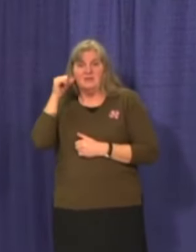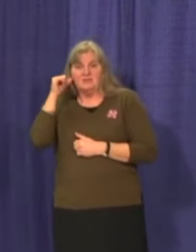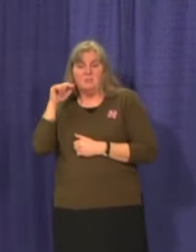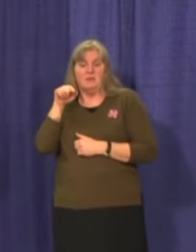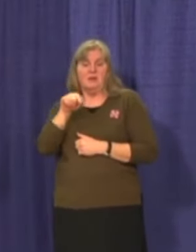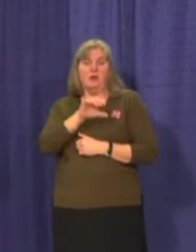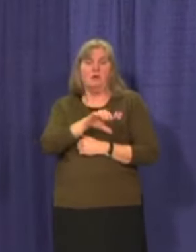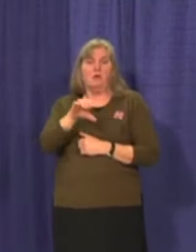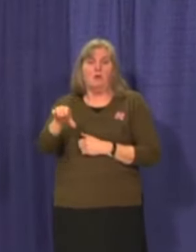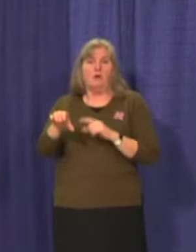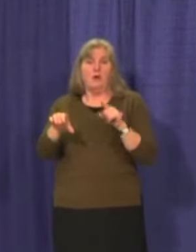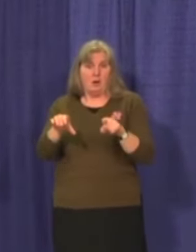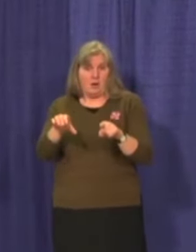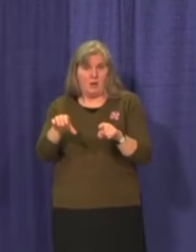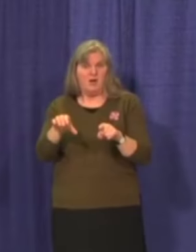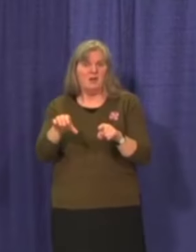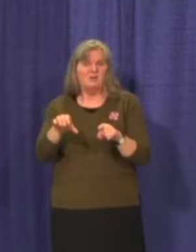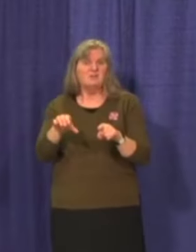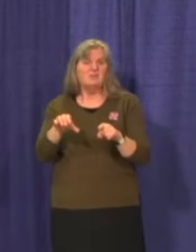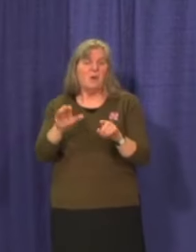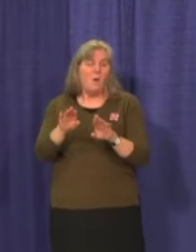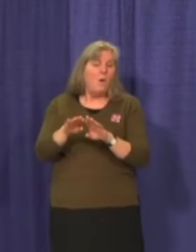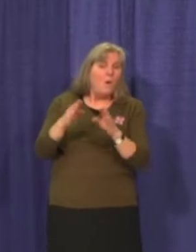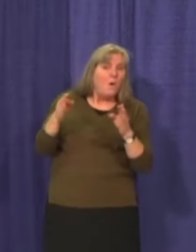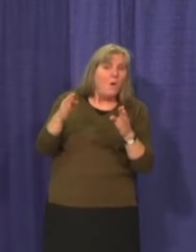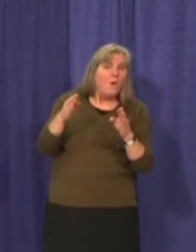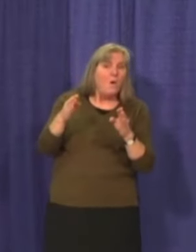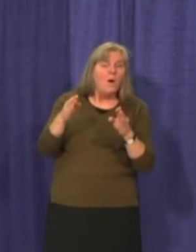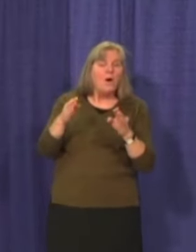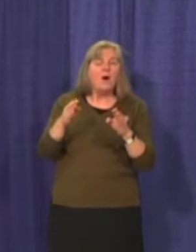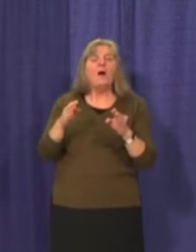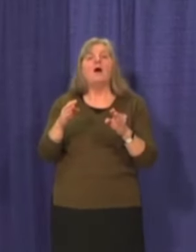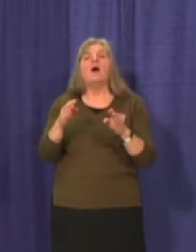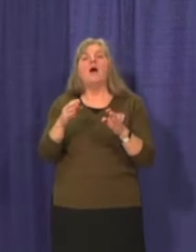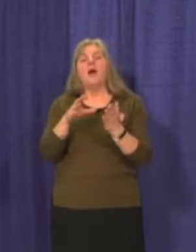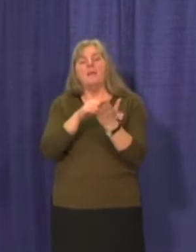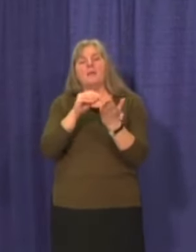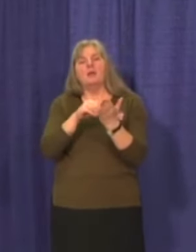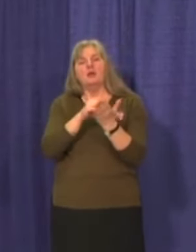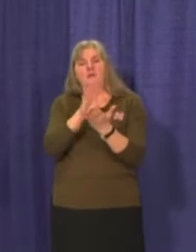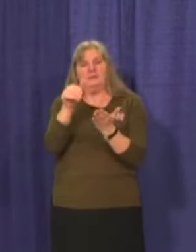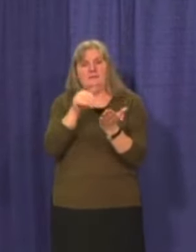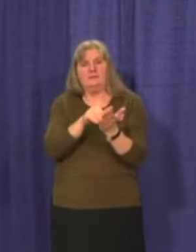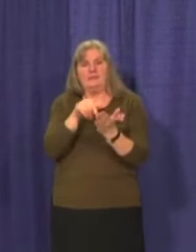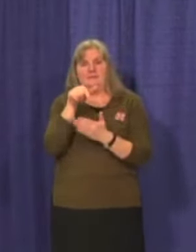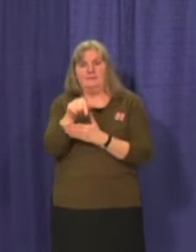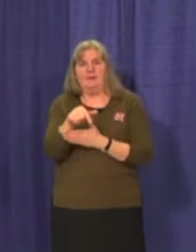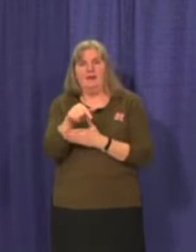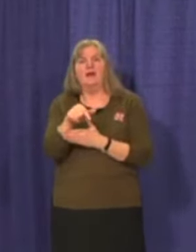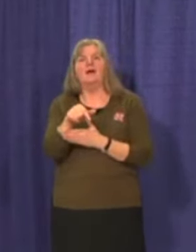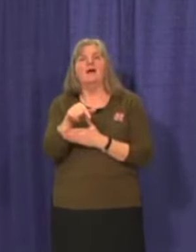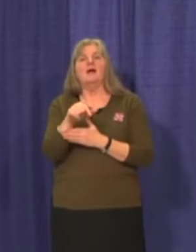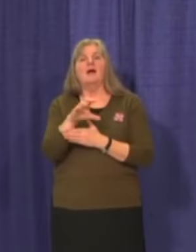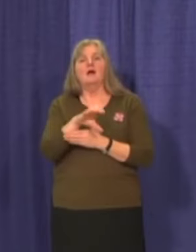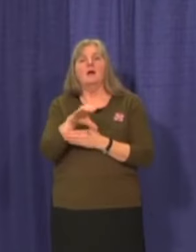at the clinic as the clinic opened at Hashagun-Hidi, the Carcross Learning Centre.